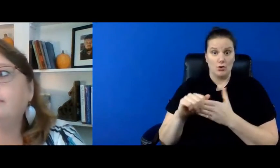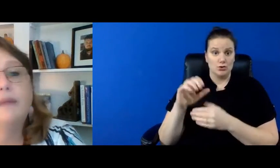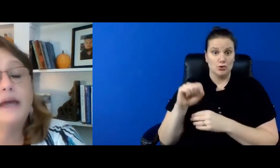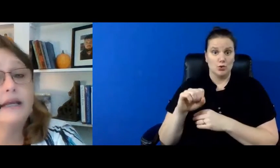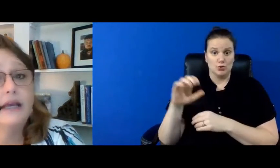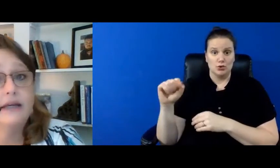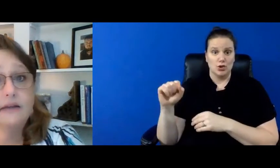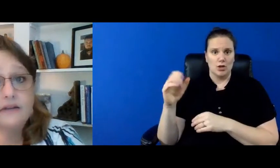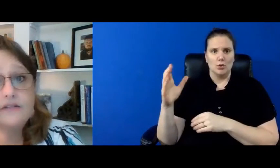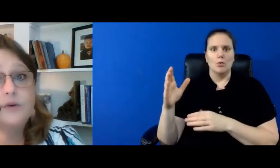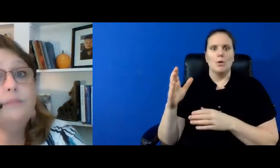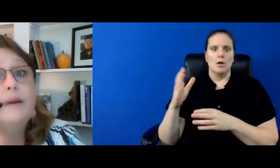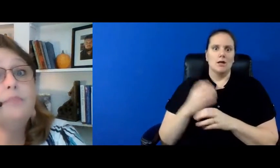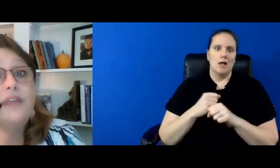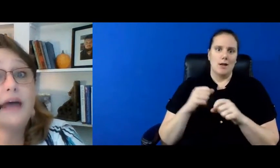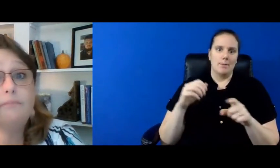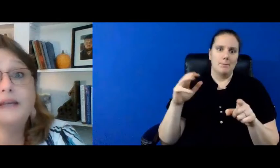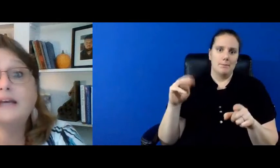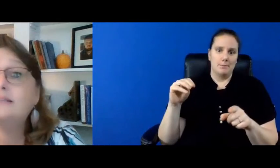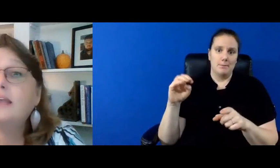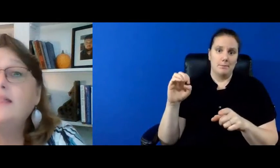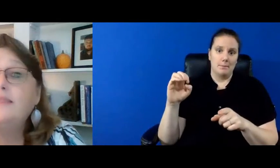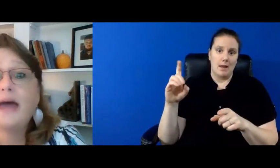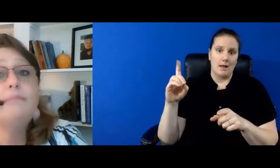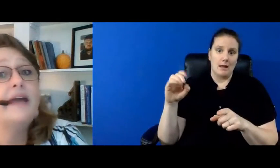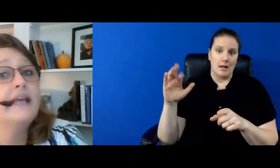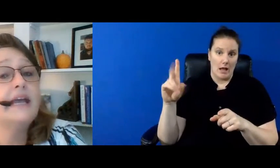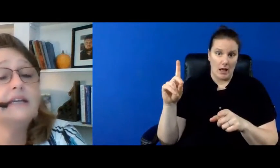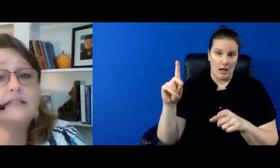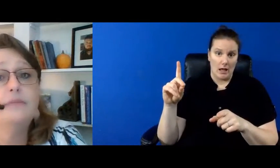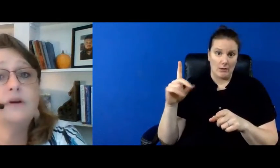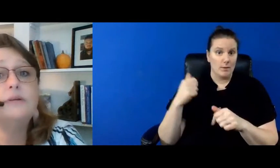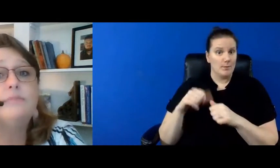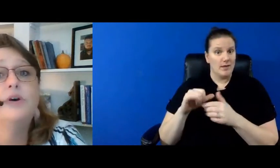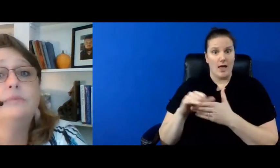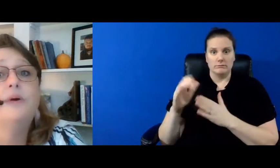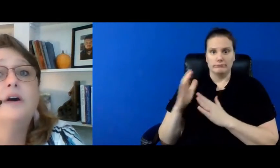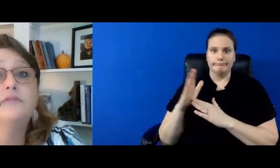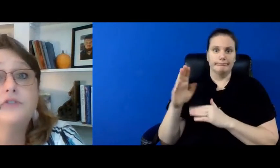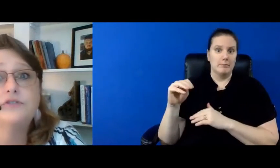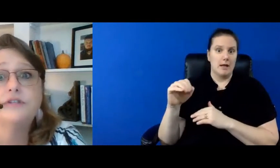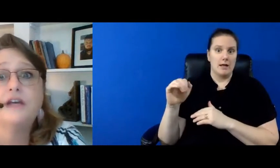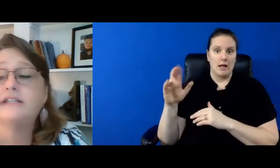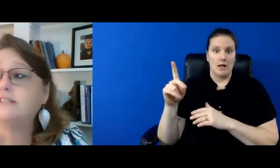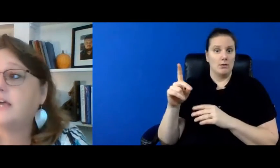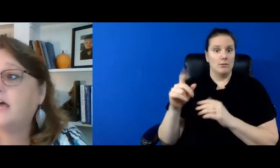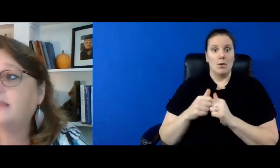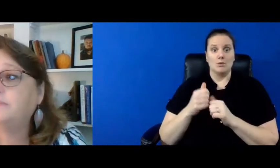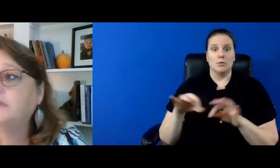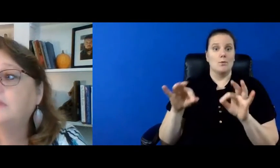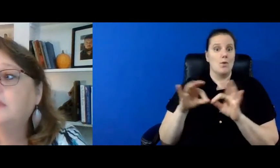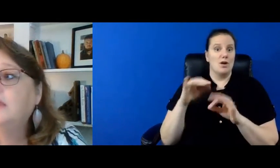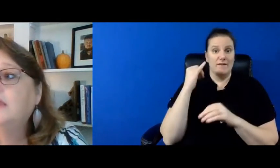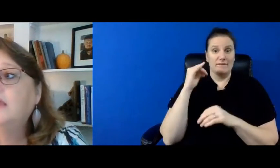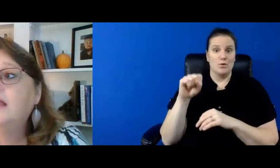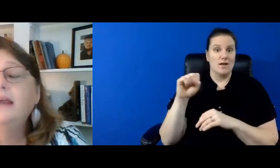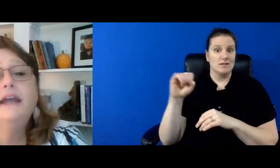you're going to get medicaid so remember that because that medicaid is the most important part of your ssi